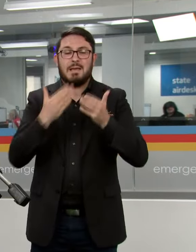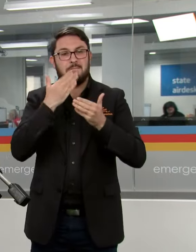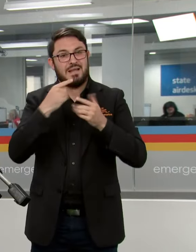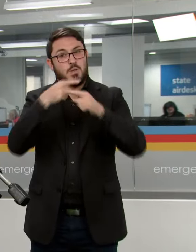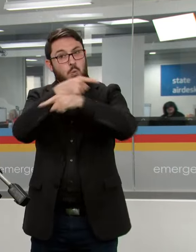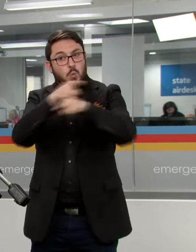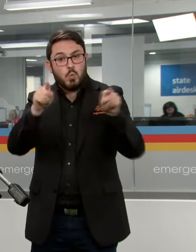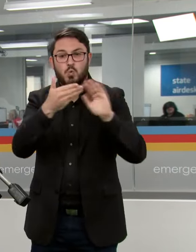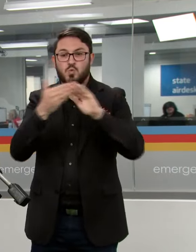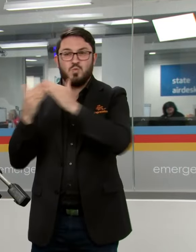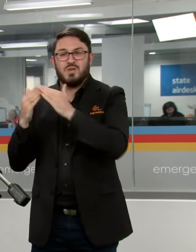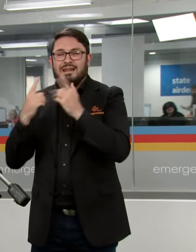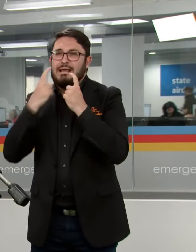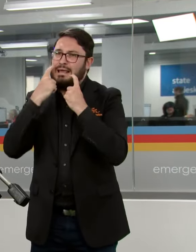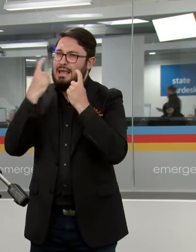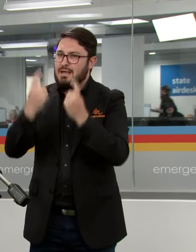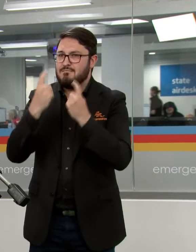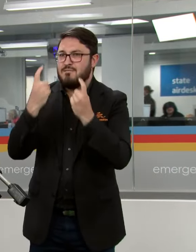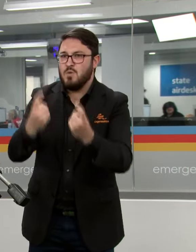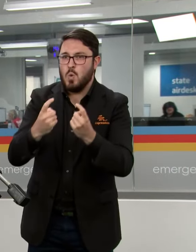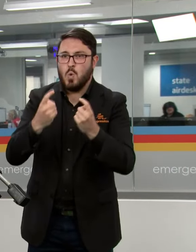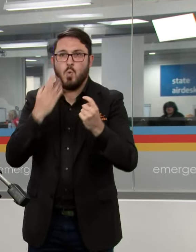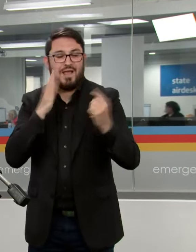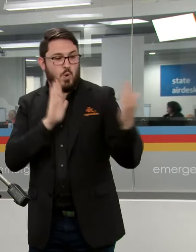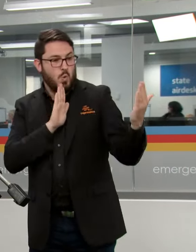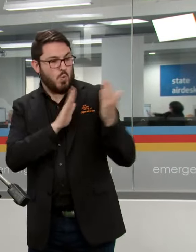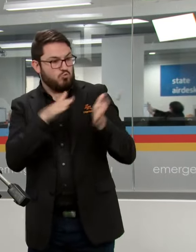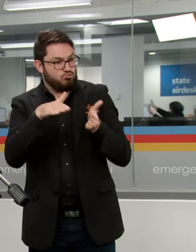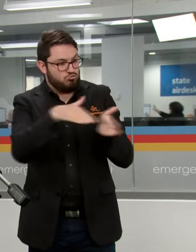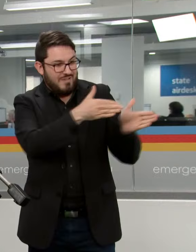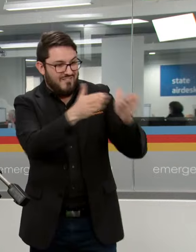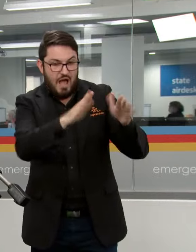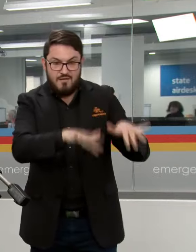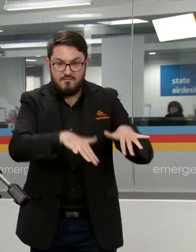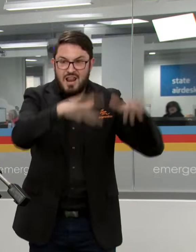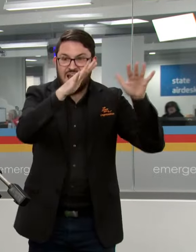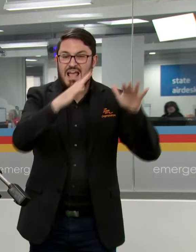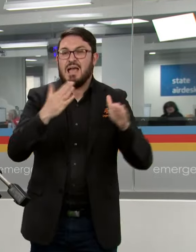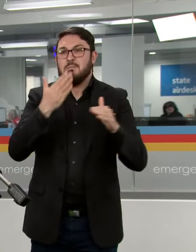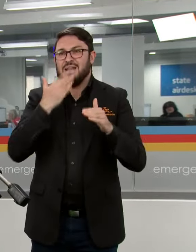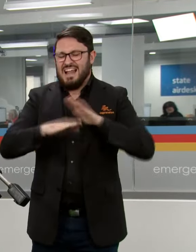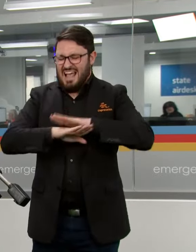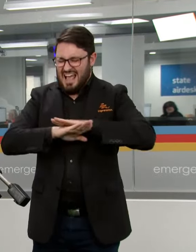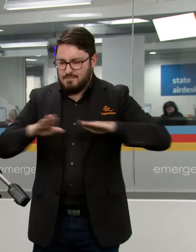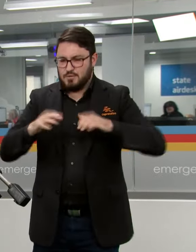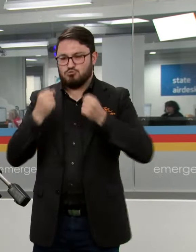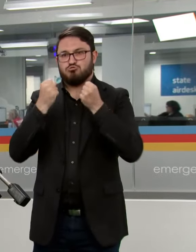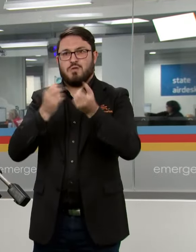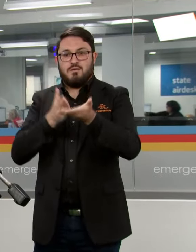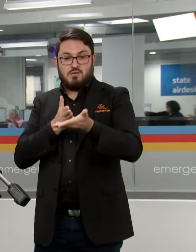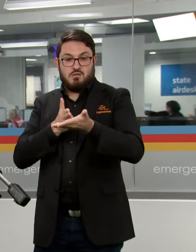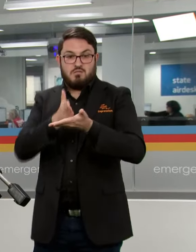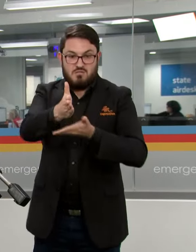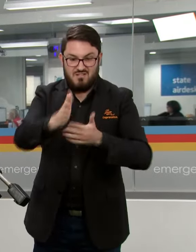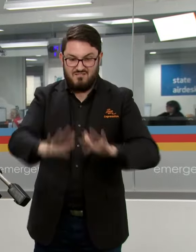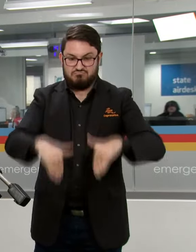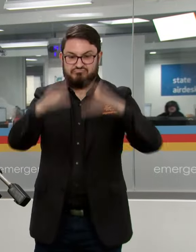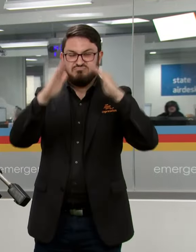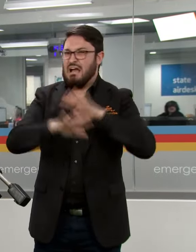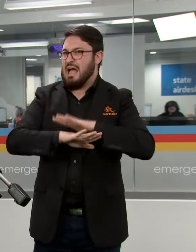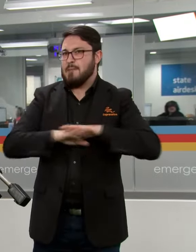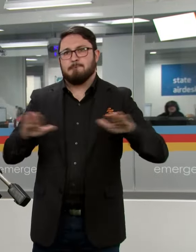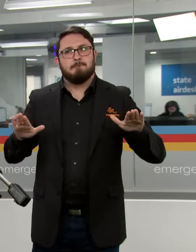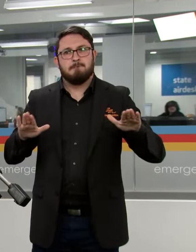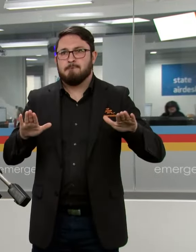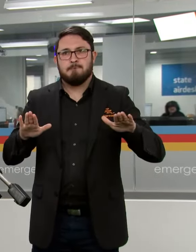care around flooded rivers and creeks and waterways and please do not drive through flood water. We can